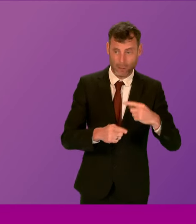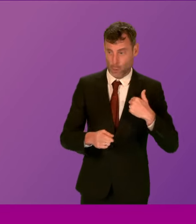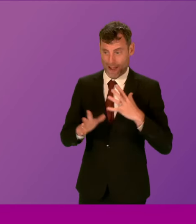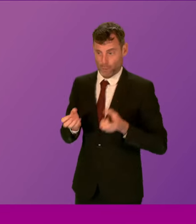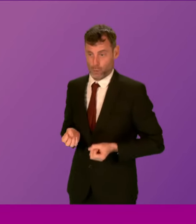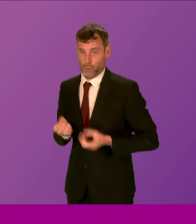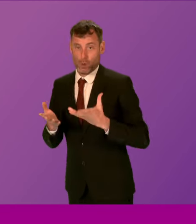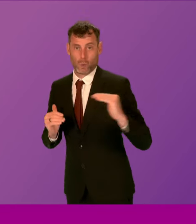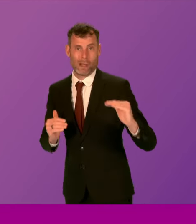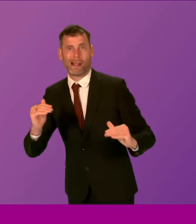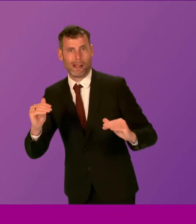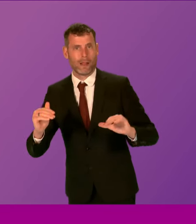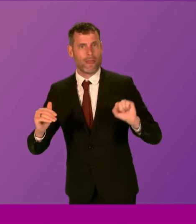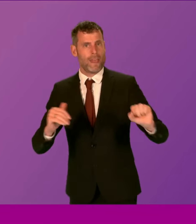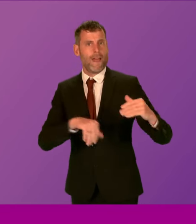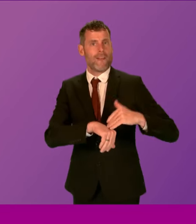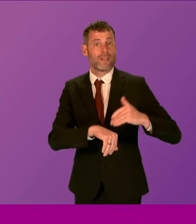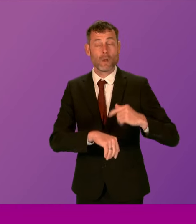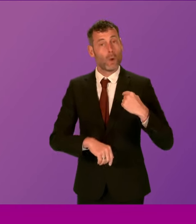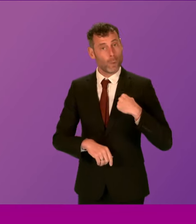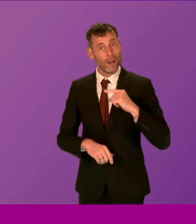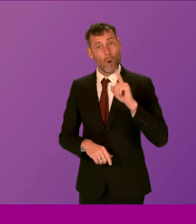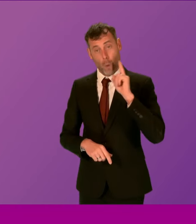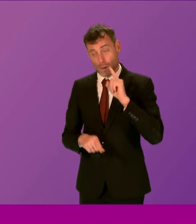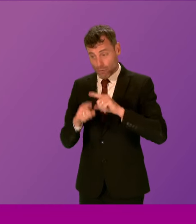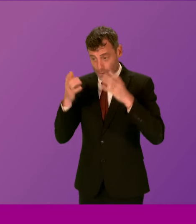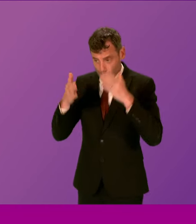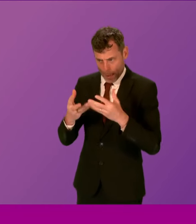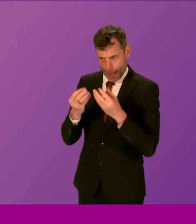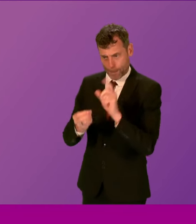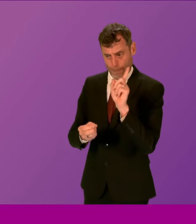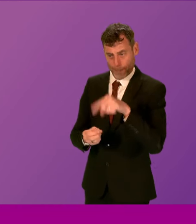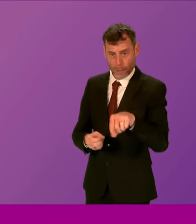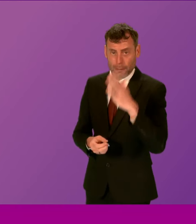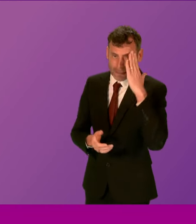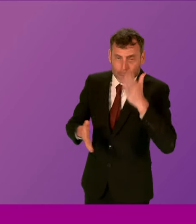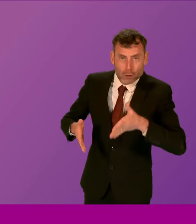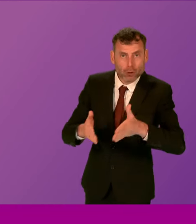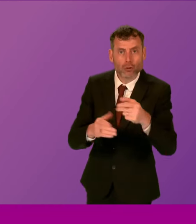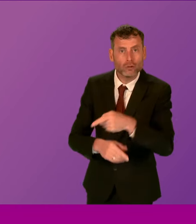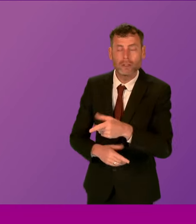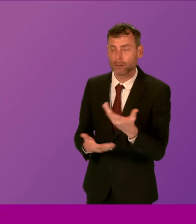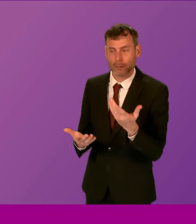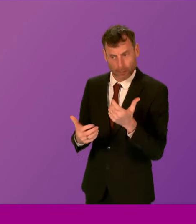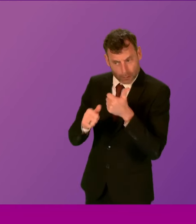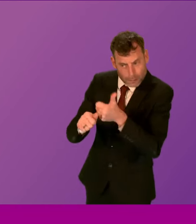uh, rough sleeping, uh, where we can. But I go back to the point that I was making to Pam, uh, Glancy, presenting officer. The Conservatives have cut our